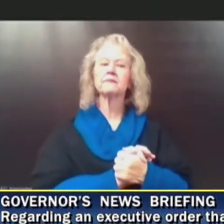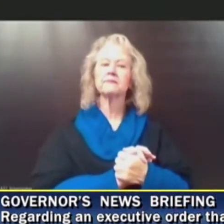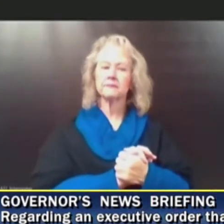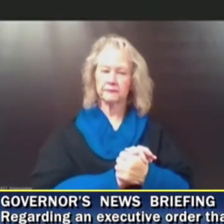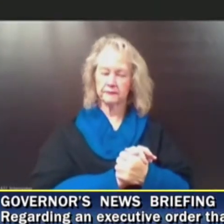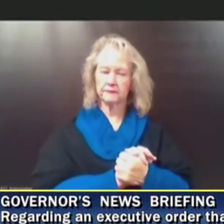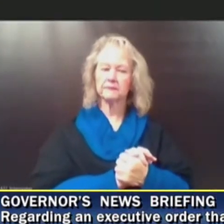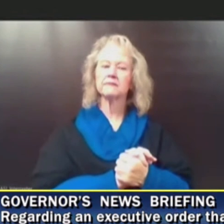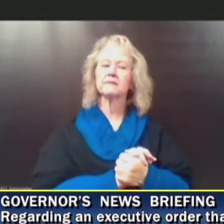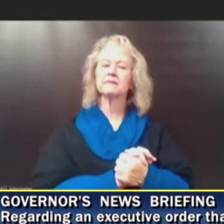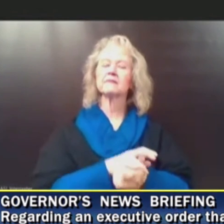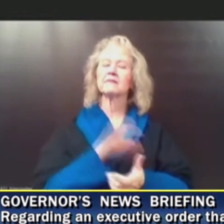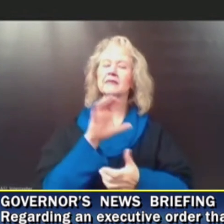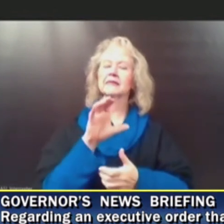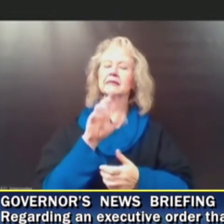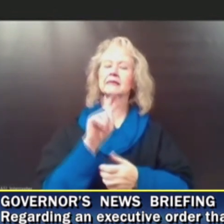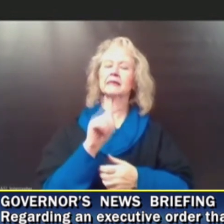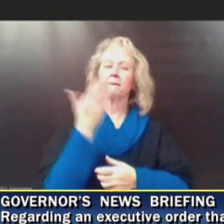C.T. Mayor.